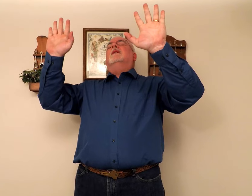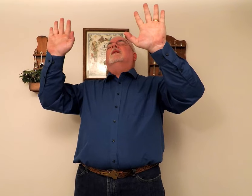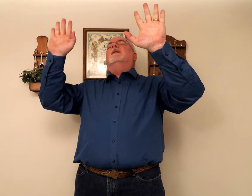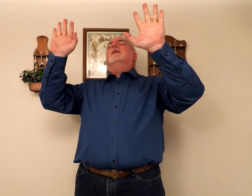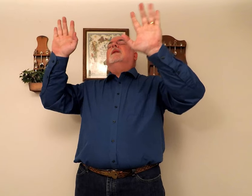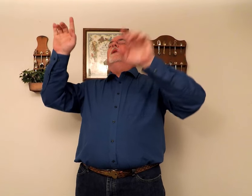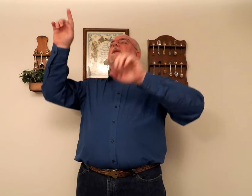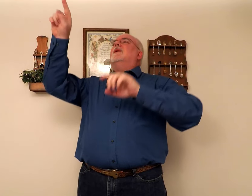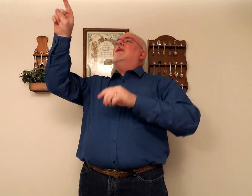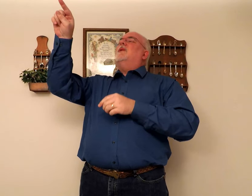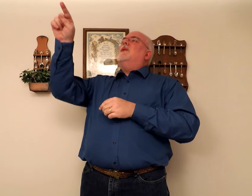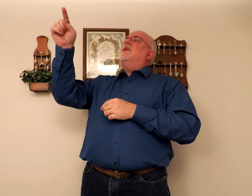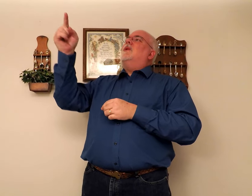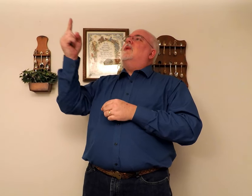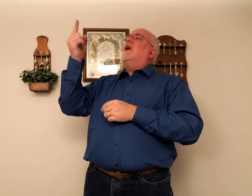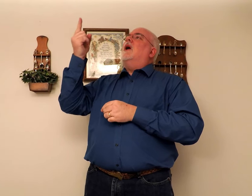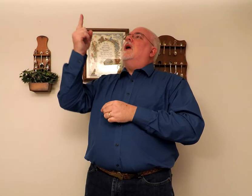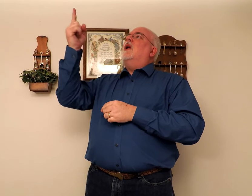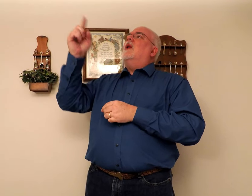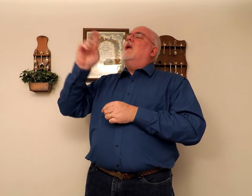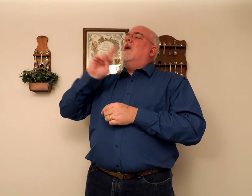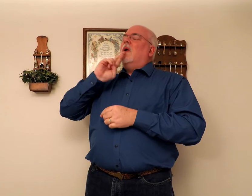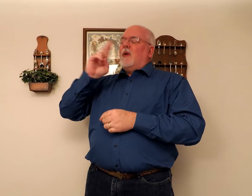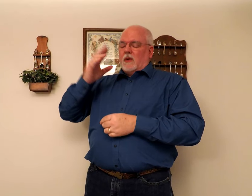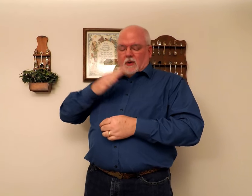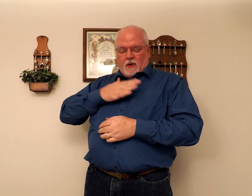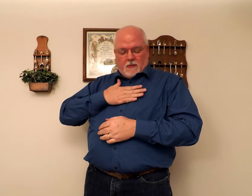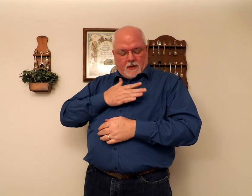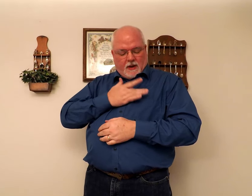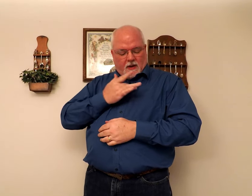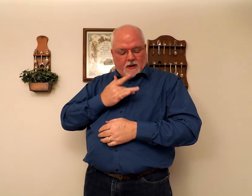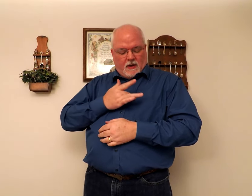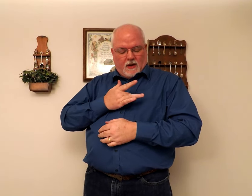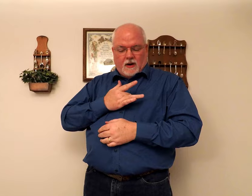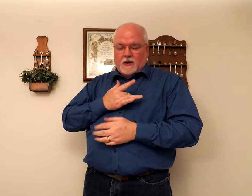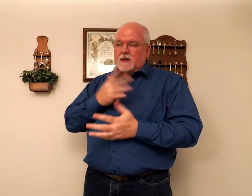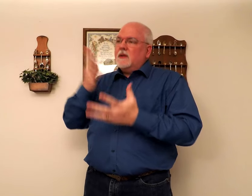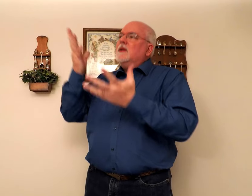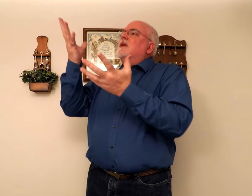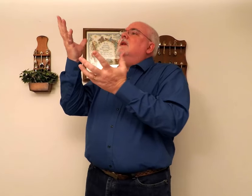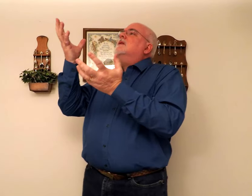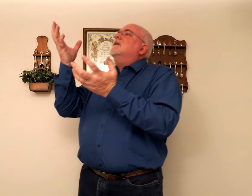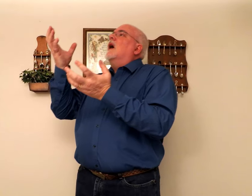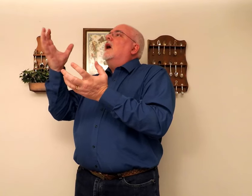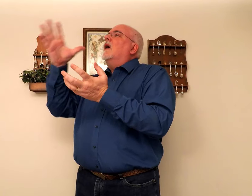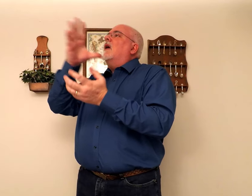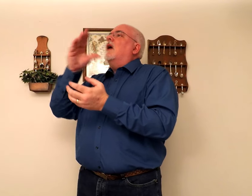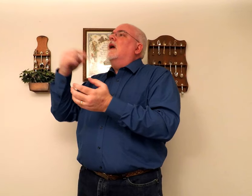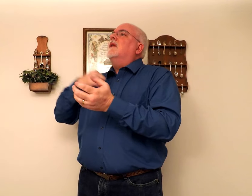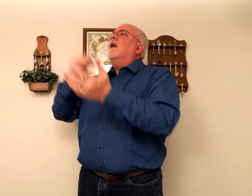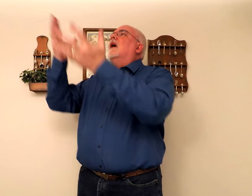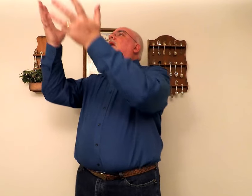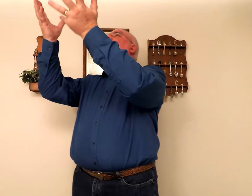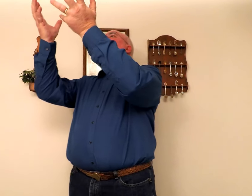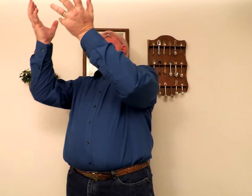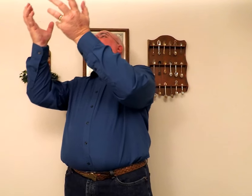You alone are my heart's desire and I long